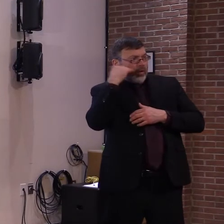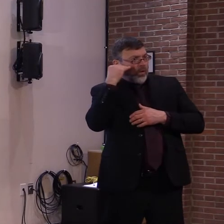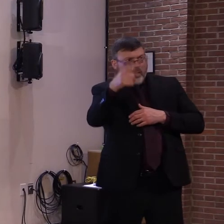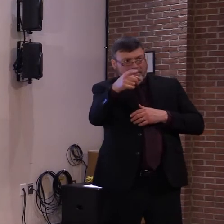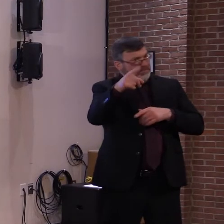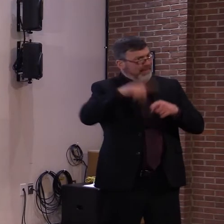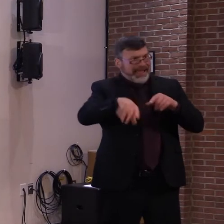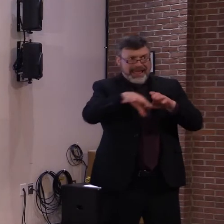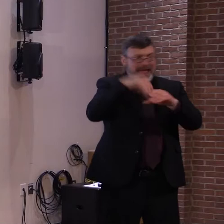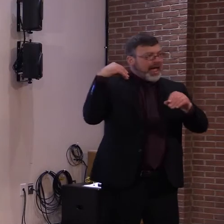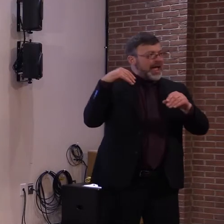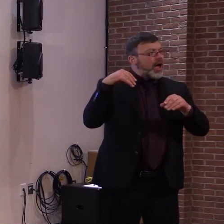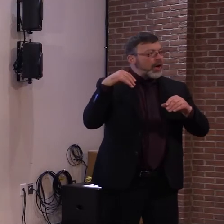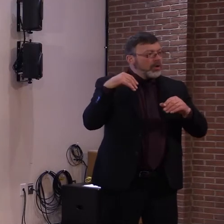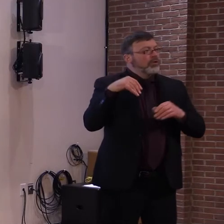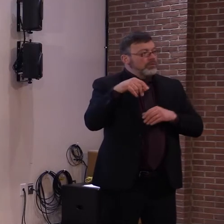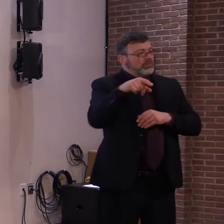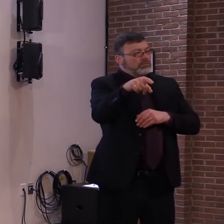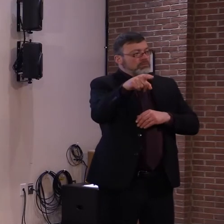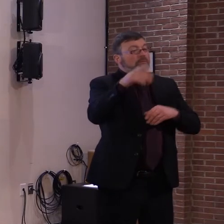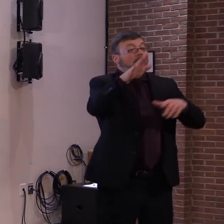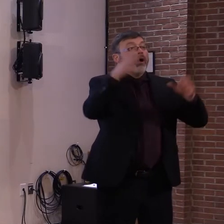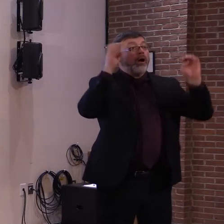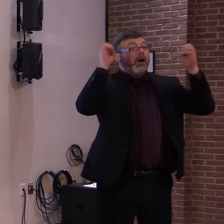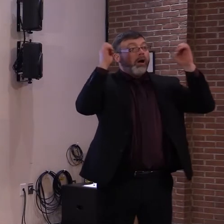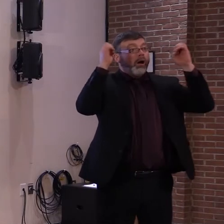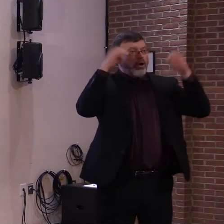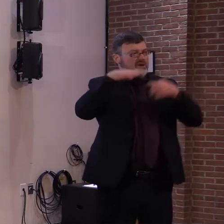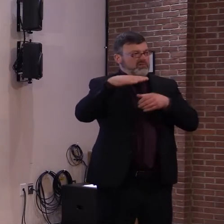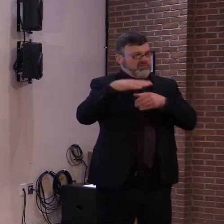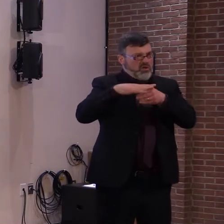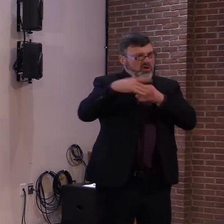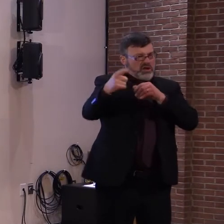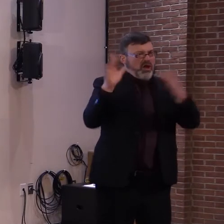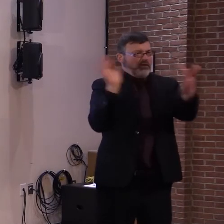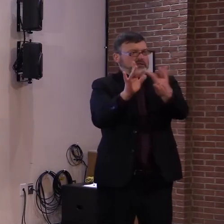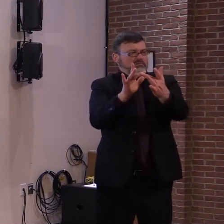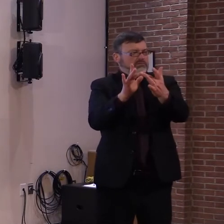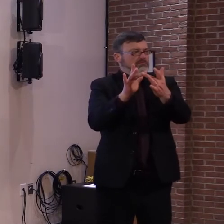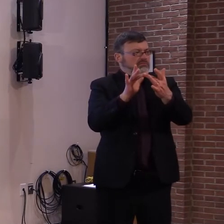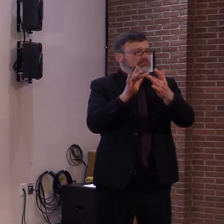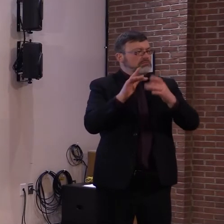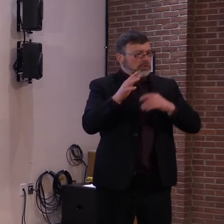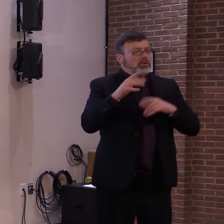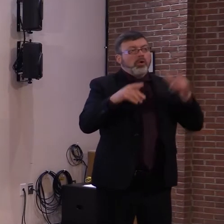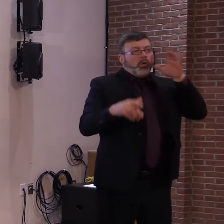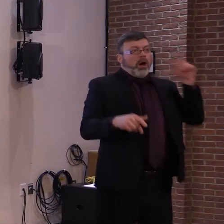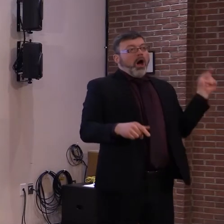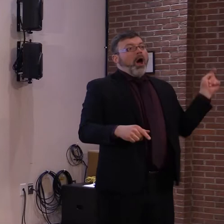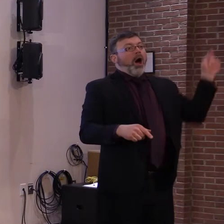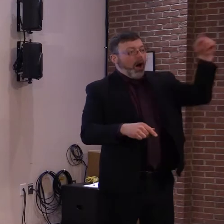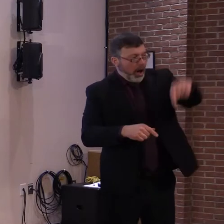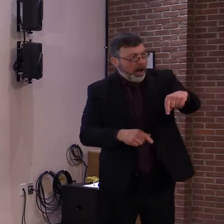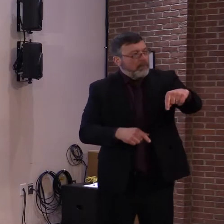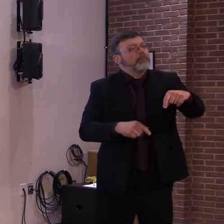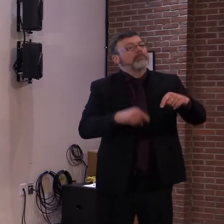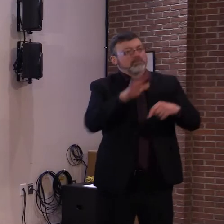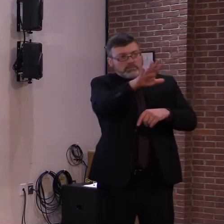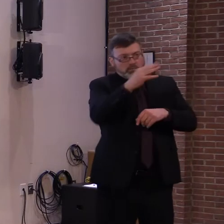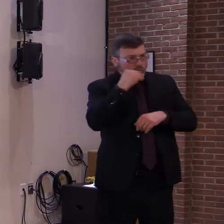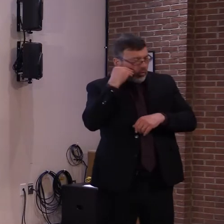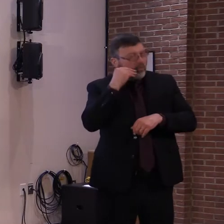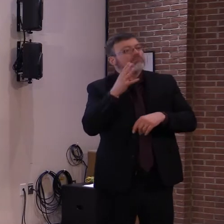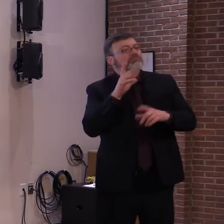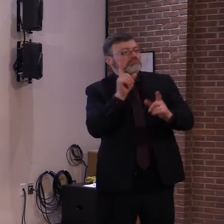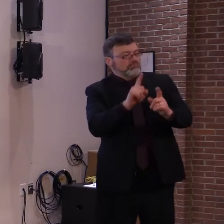EMS and home health agencies will partner to provide vaccines to those individuals. More information on this will be